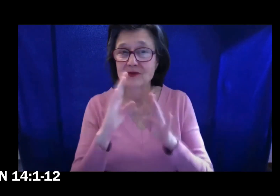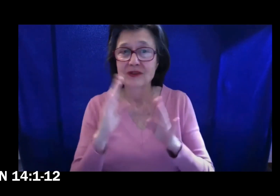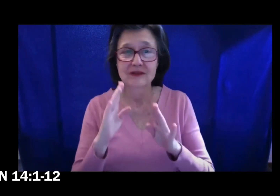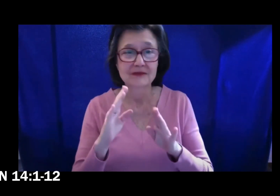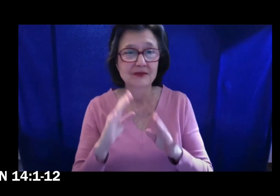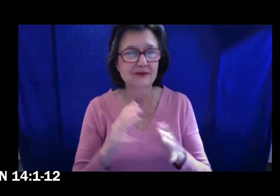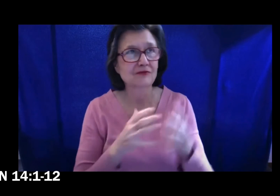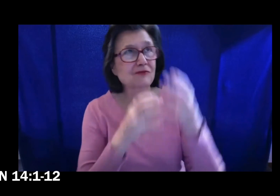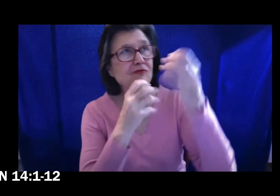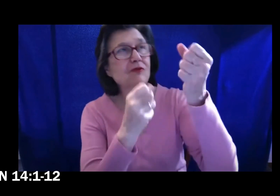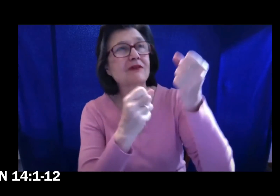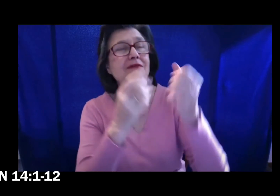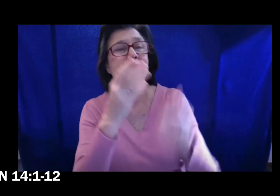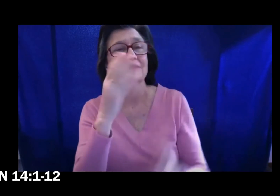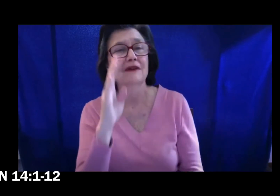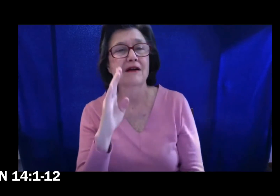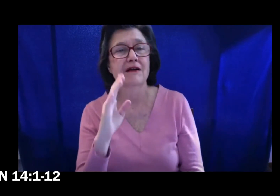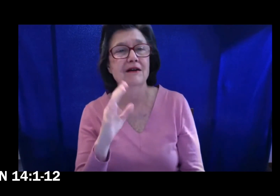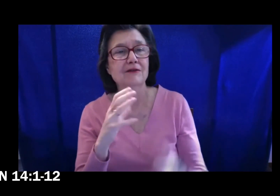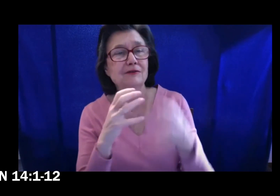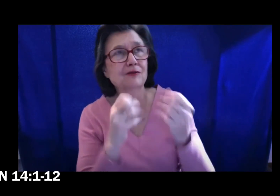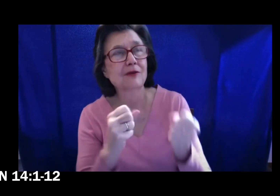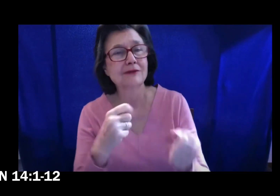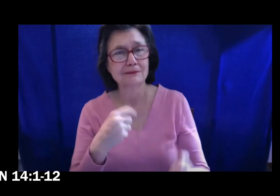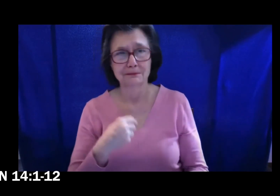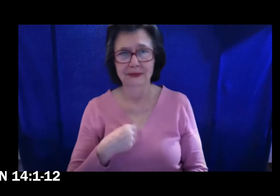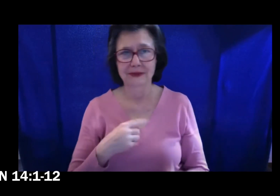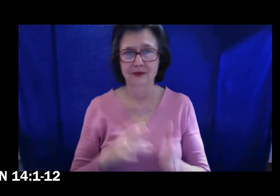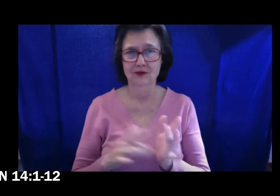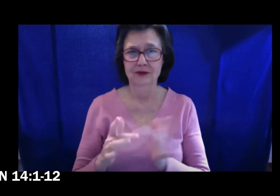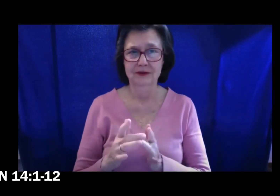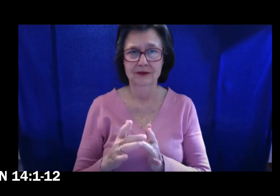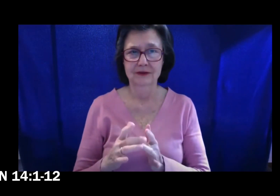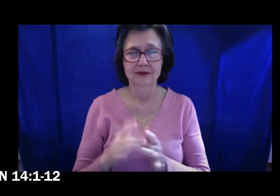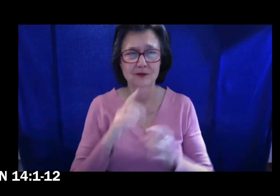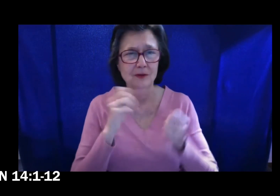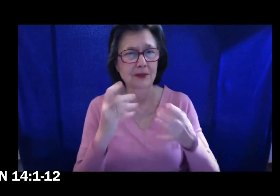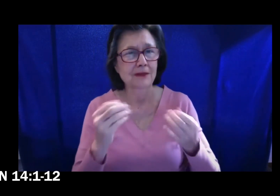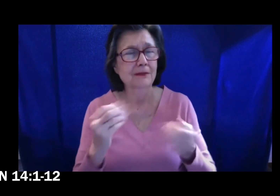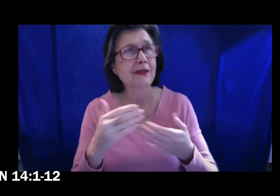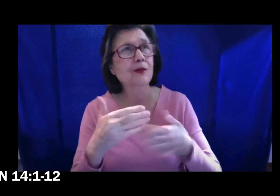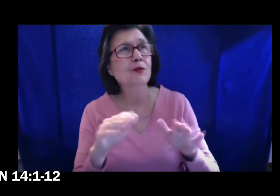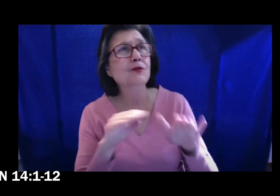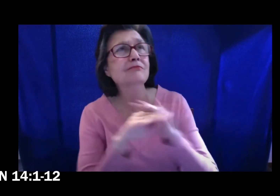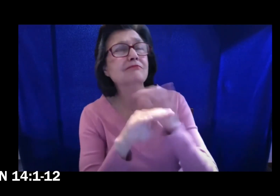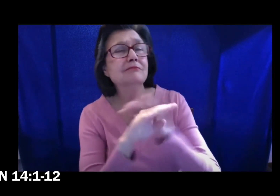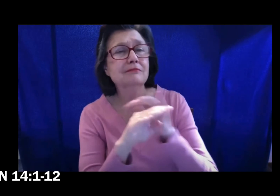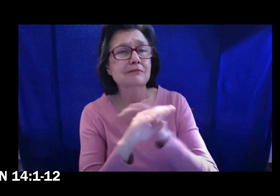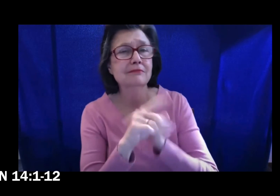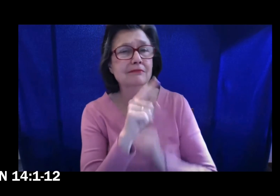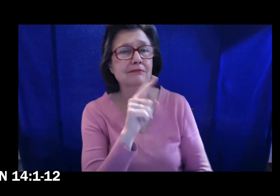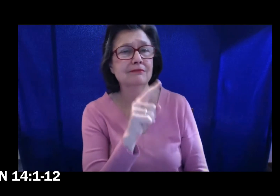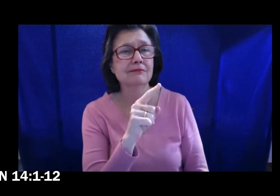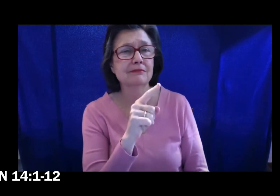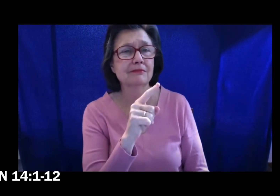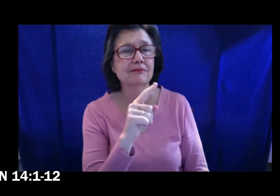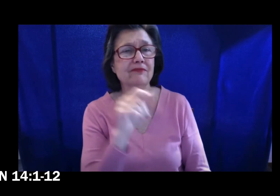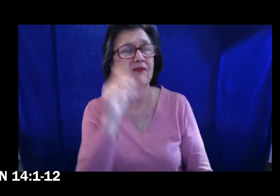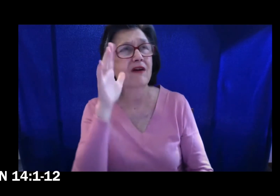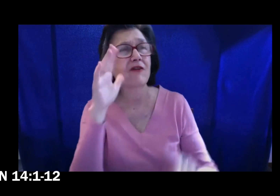your hearts be troubled. You have faith in God. Have faith also in me. In my Father's house there are many